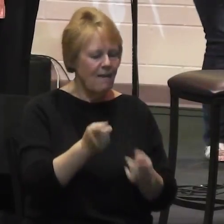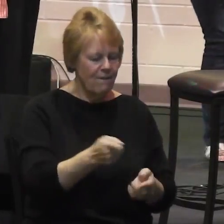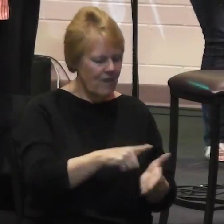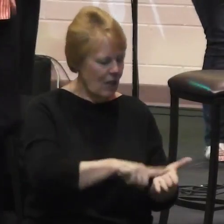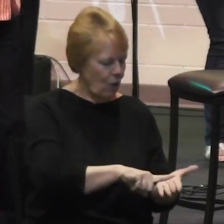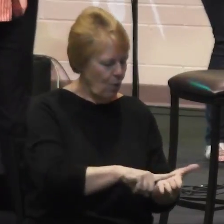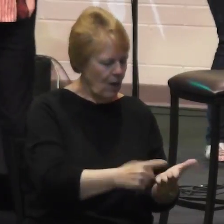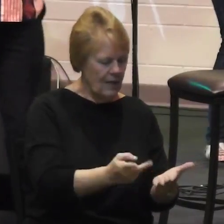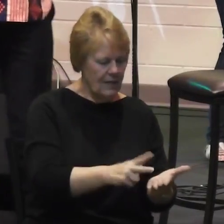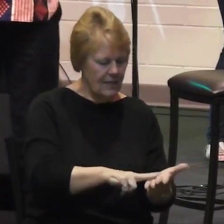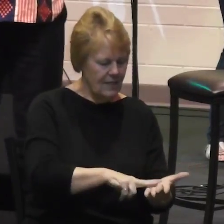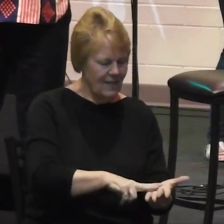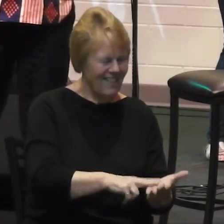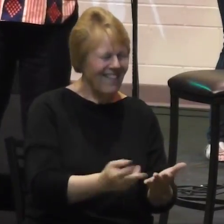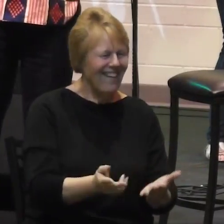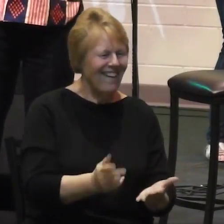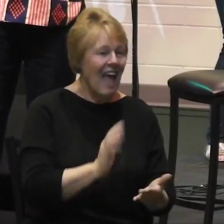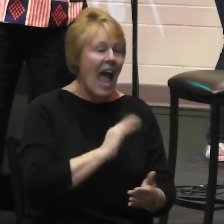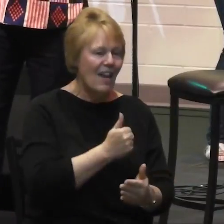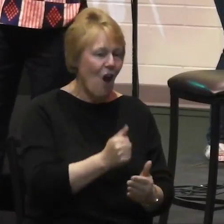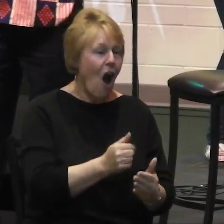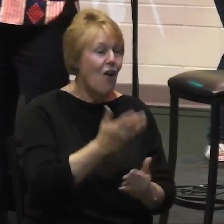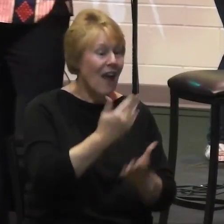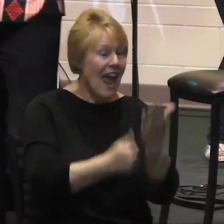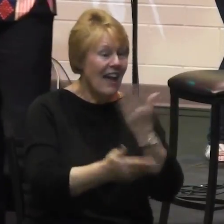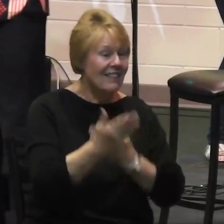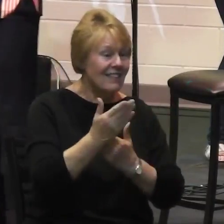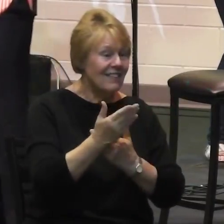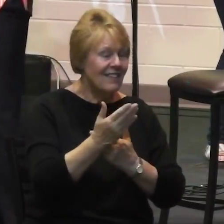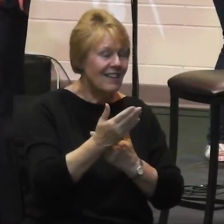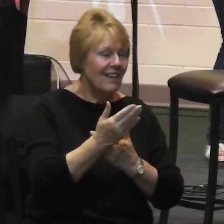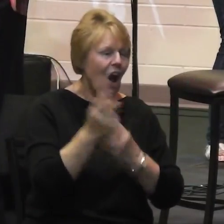are gifted uniquely for the kingdom.